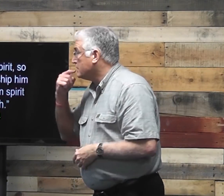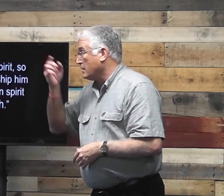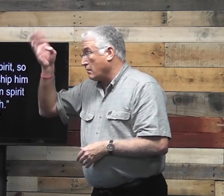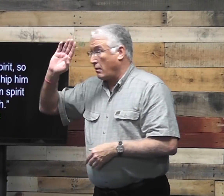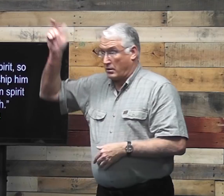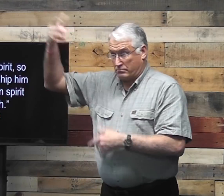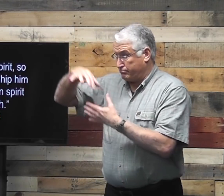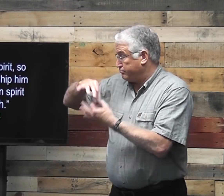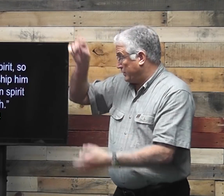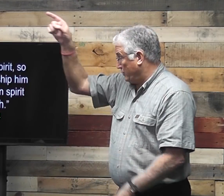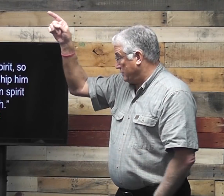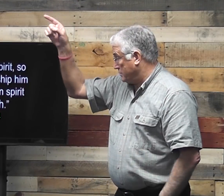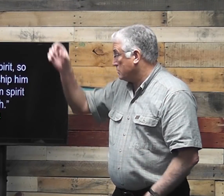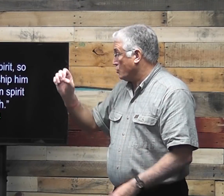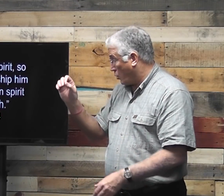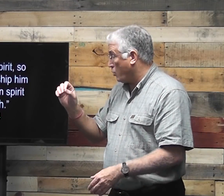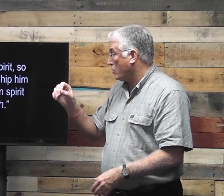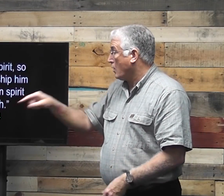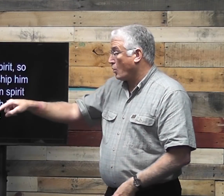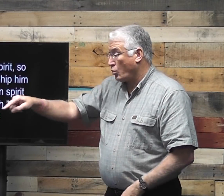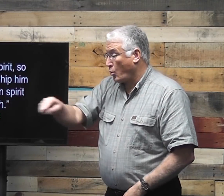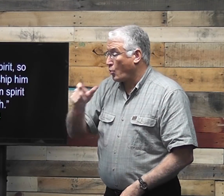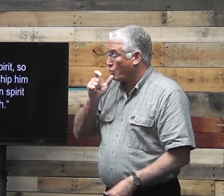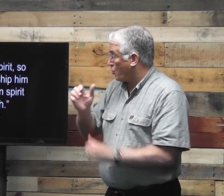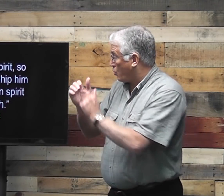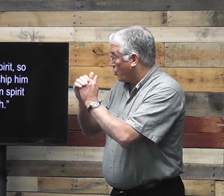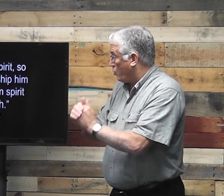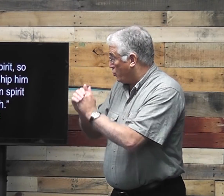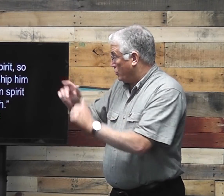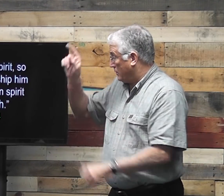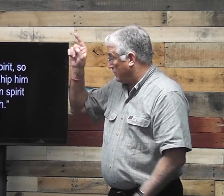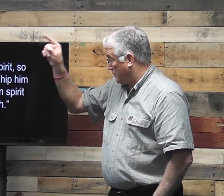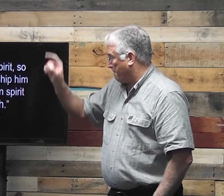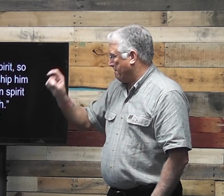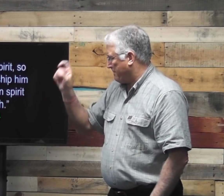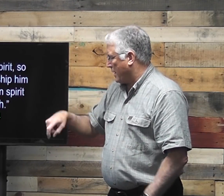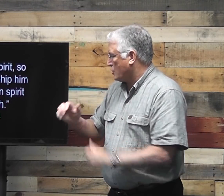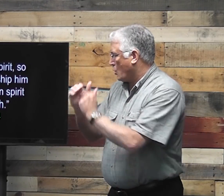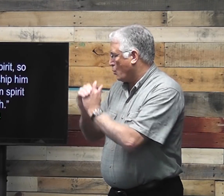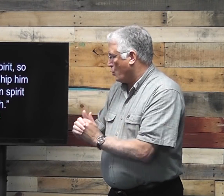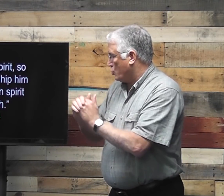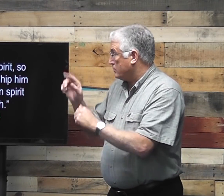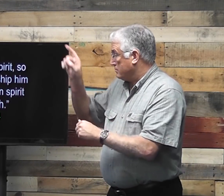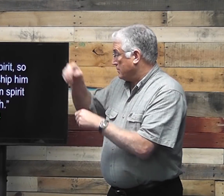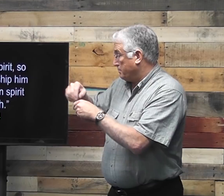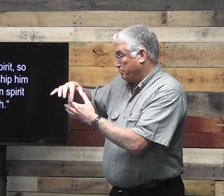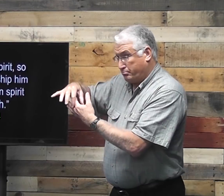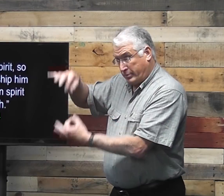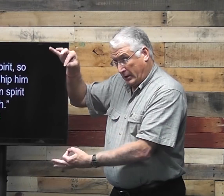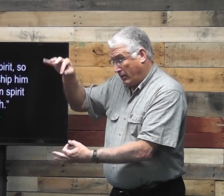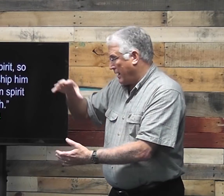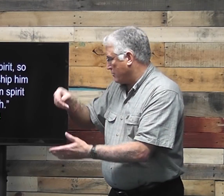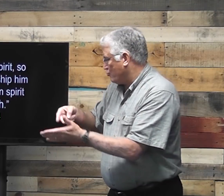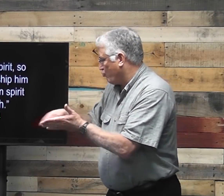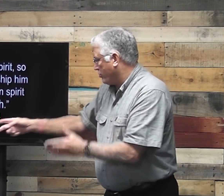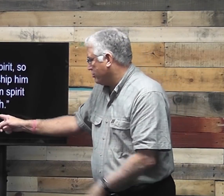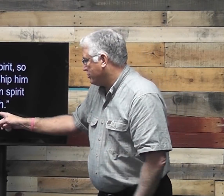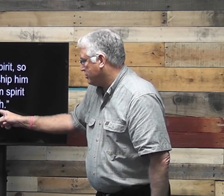It says, God is spirit. So those who worship him must in spirit and in